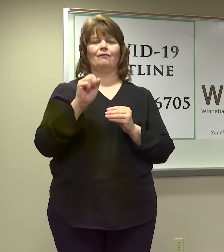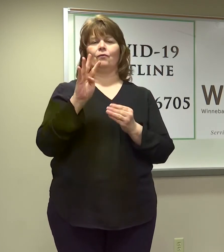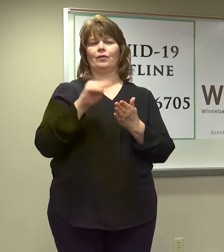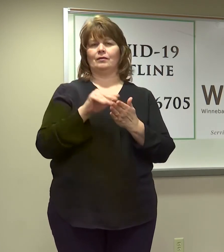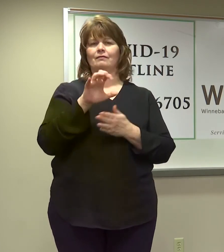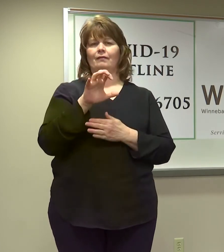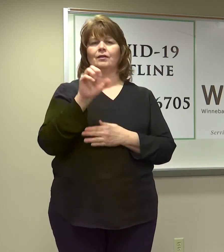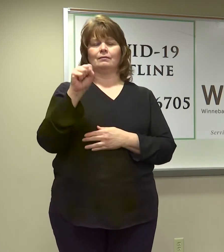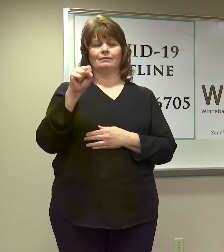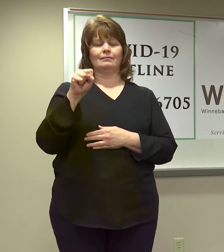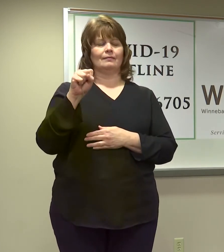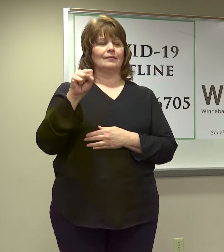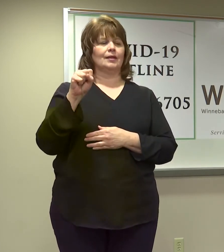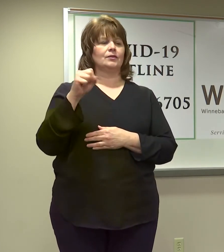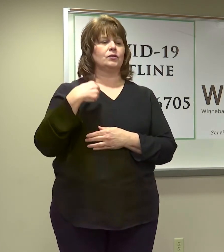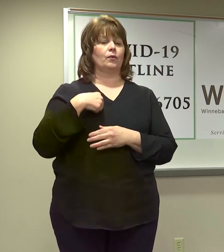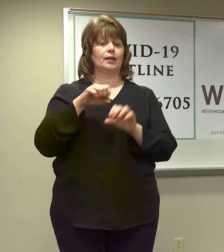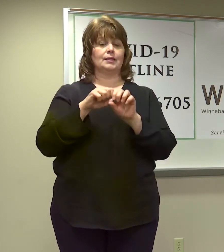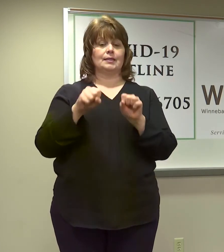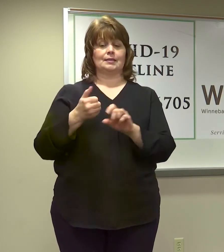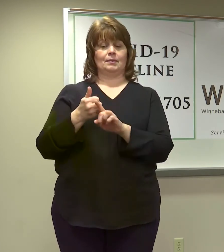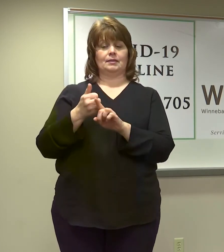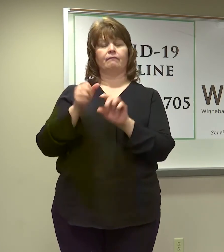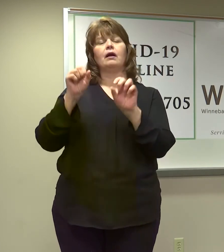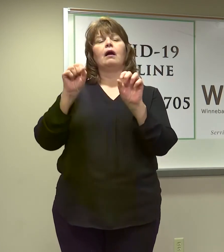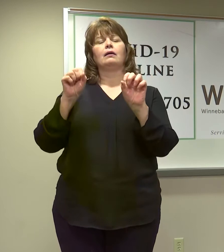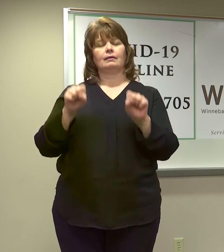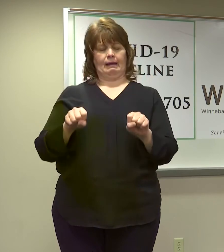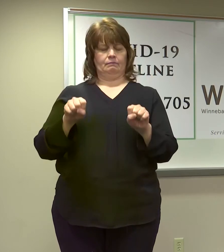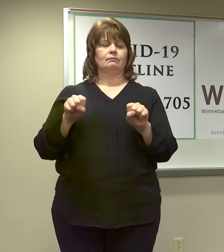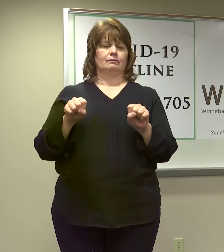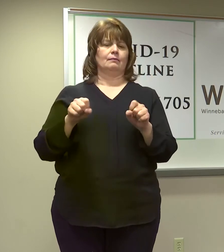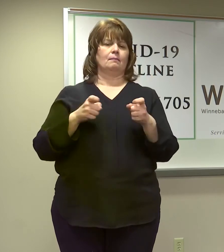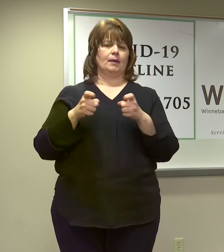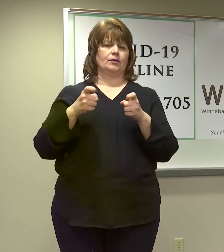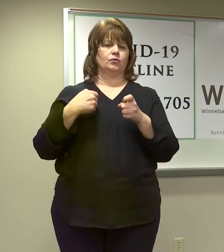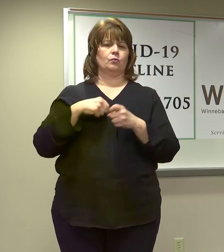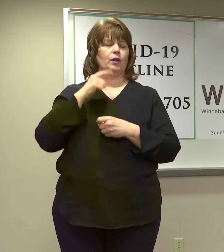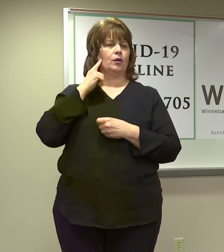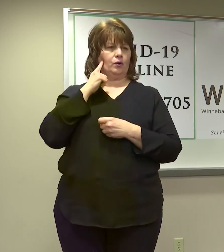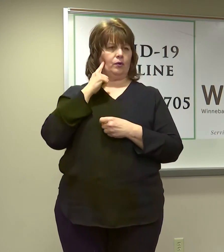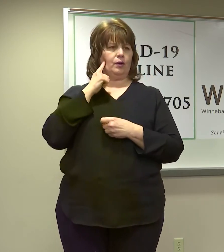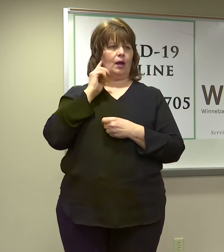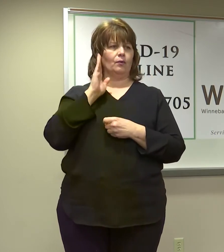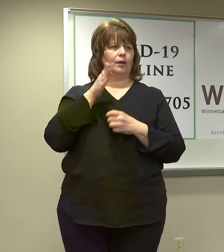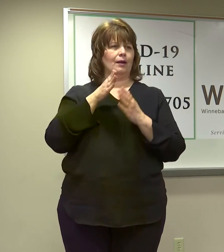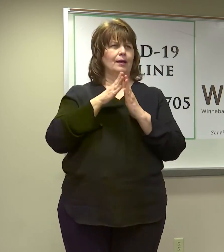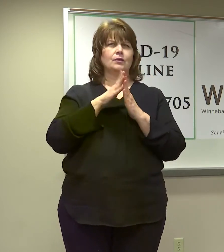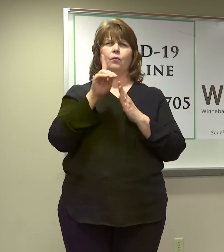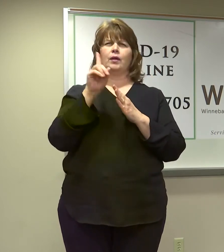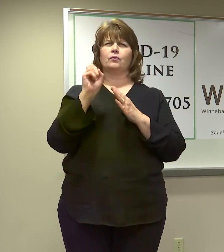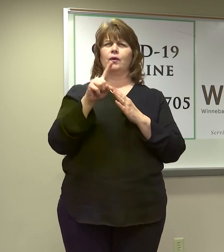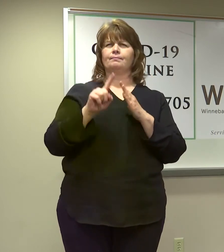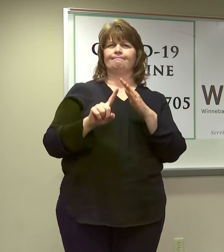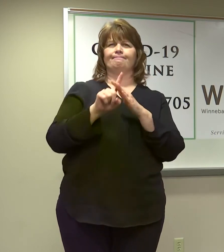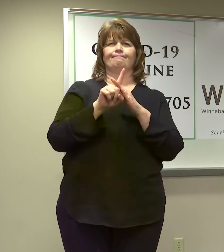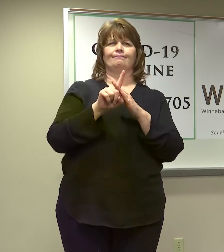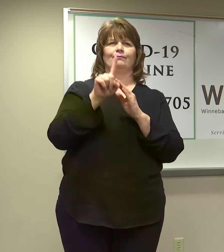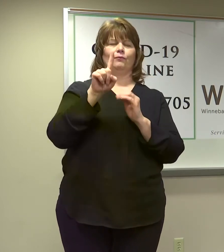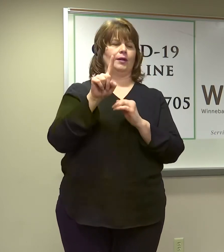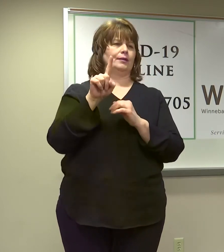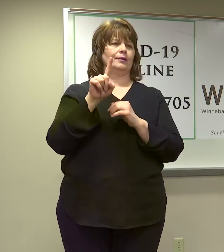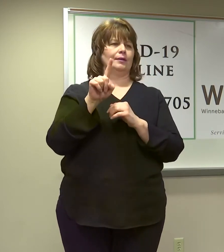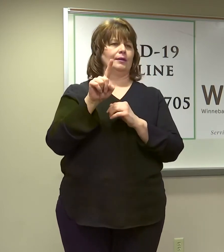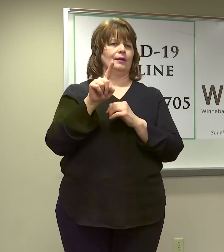And, yes, we went with a system that would be able to, we had heard, and I'm going to ask, one of the questions that come up, one of the sites, Lake